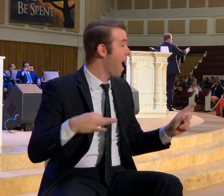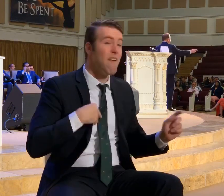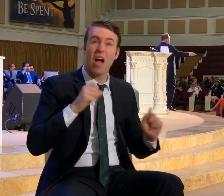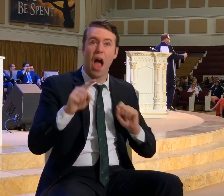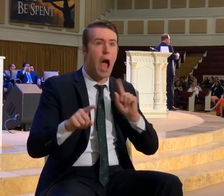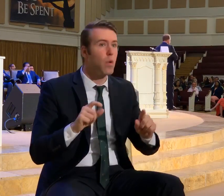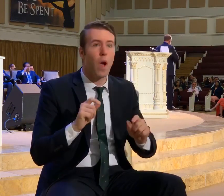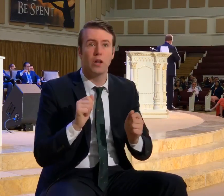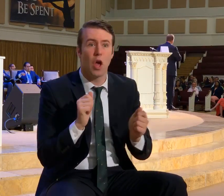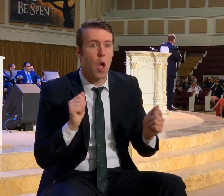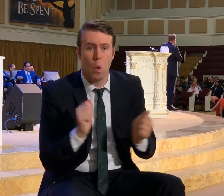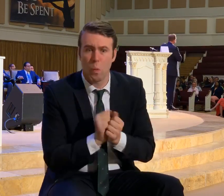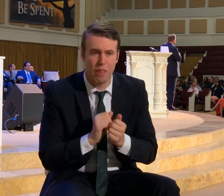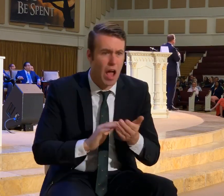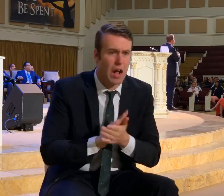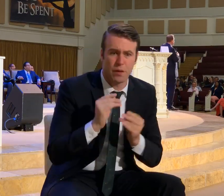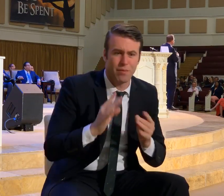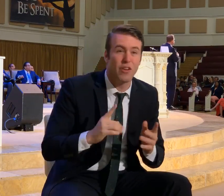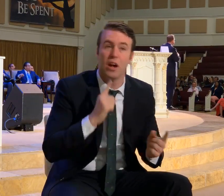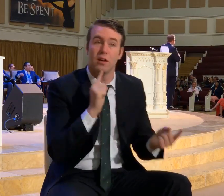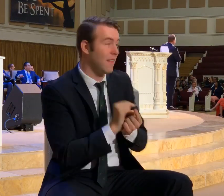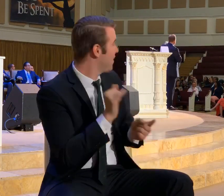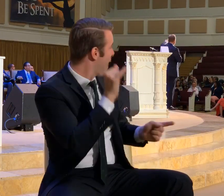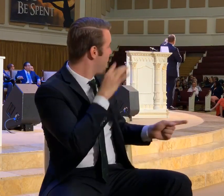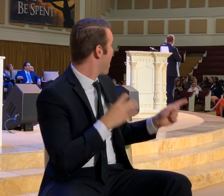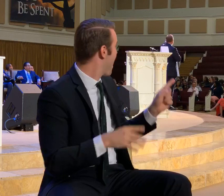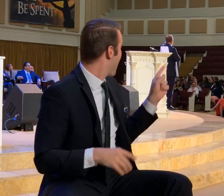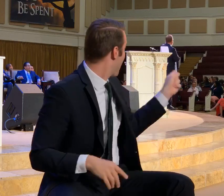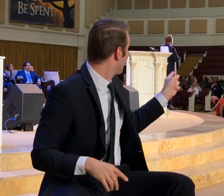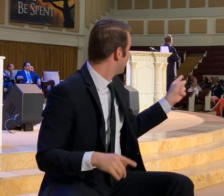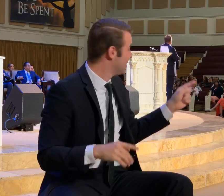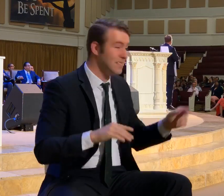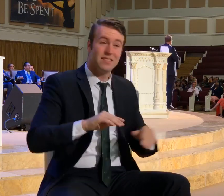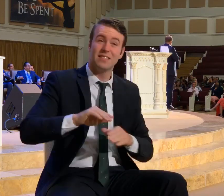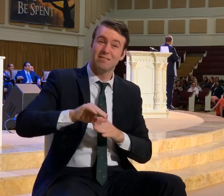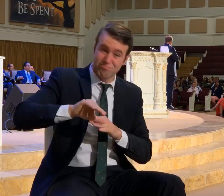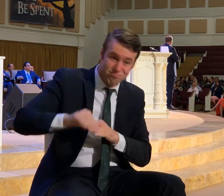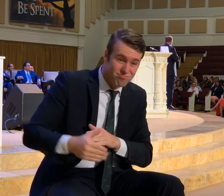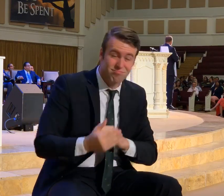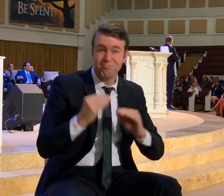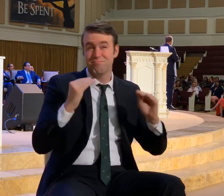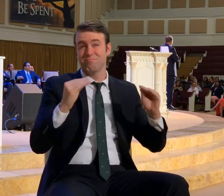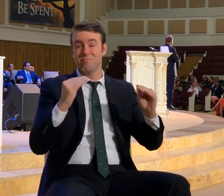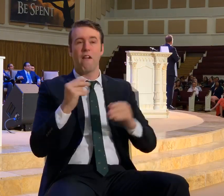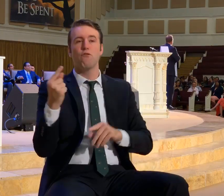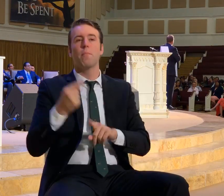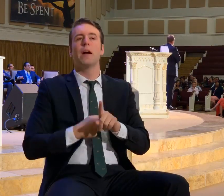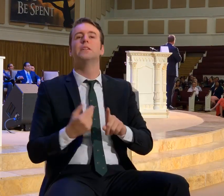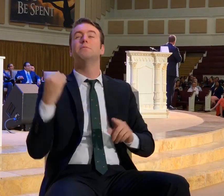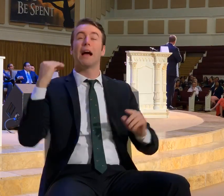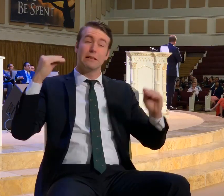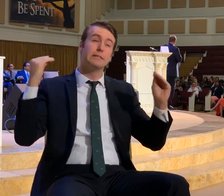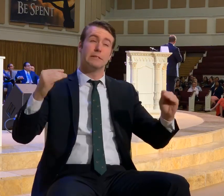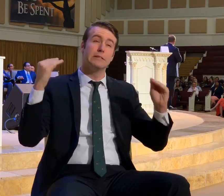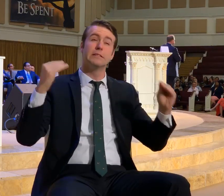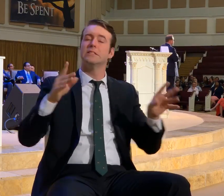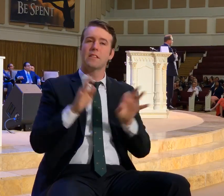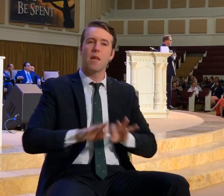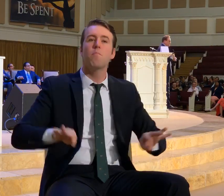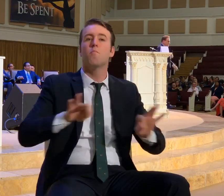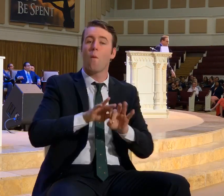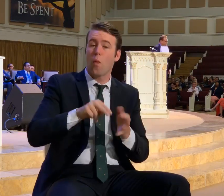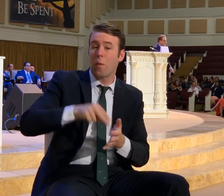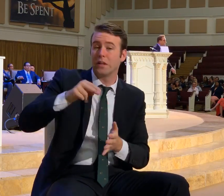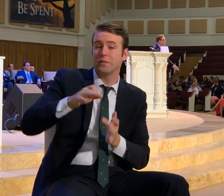dealing with a college professor, go see that man right there. He spent an entire night teaching us a few months back about how important the